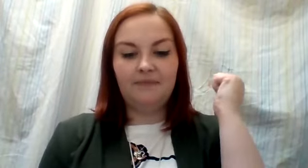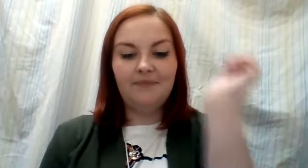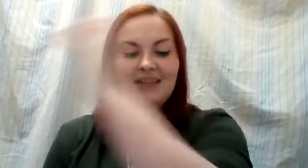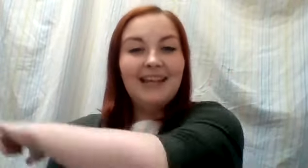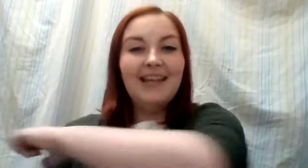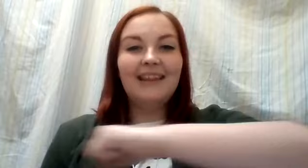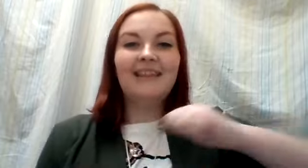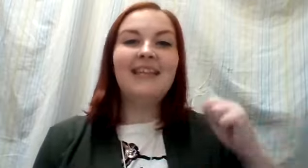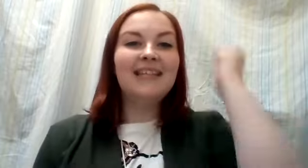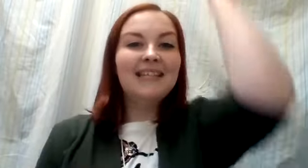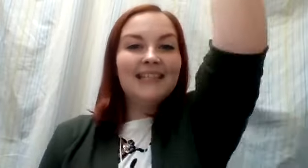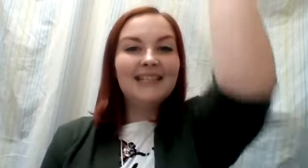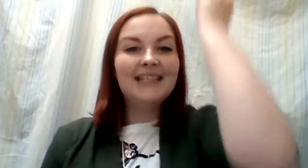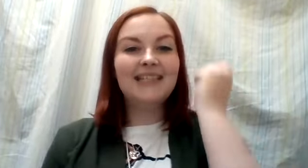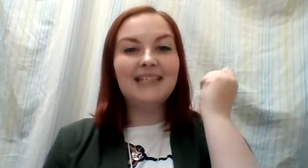This, s.